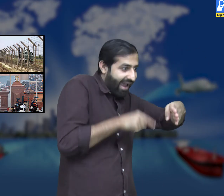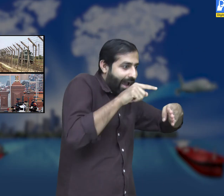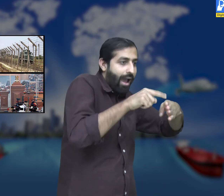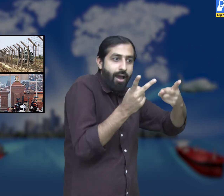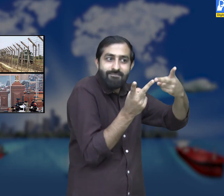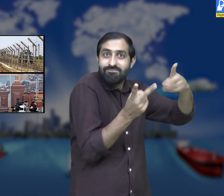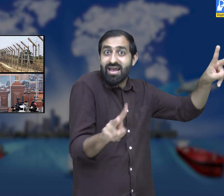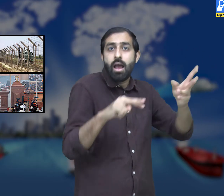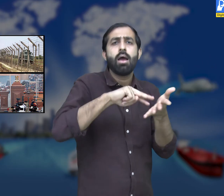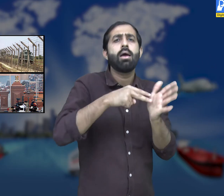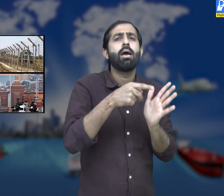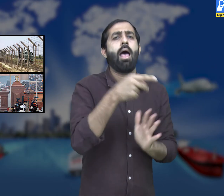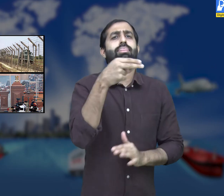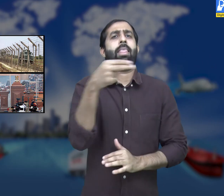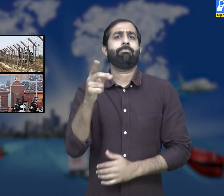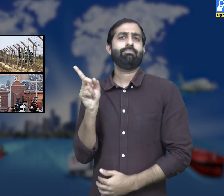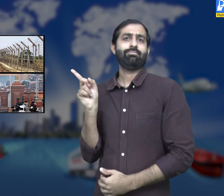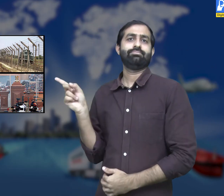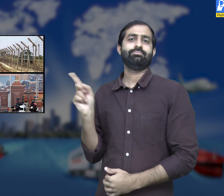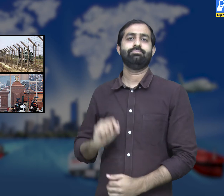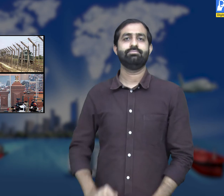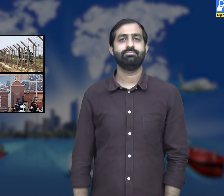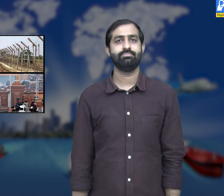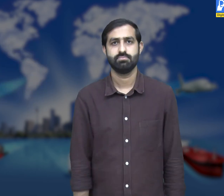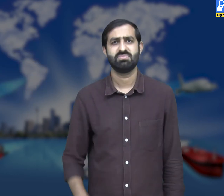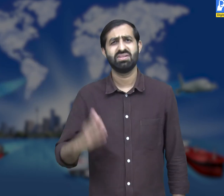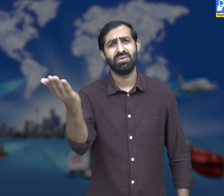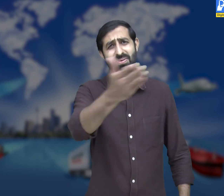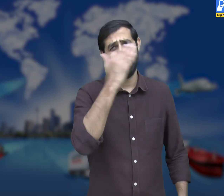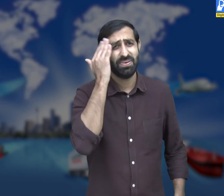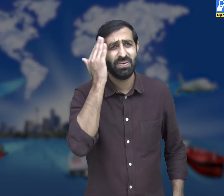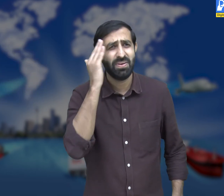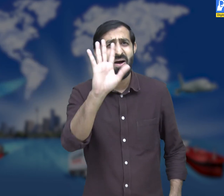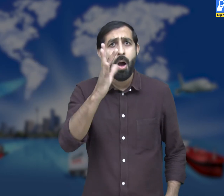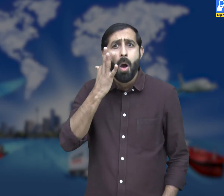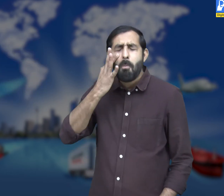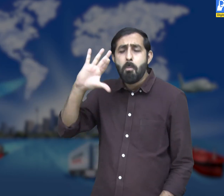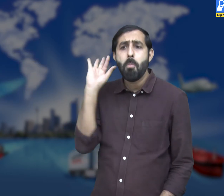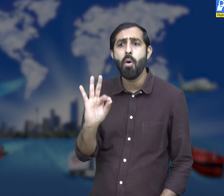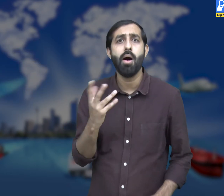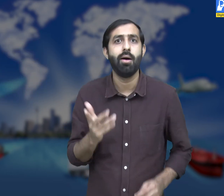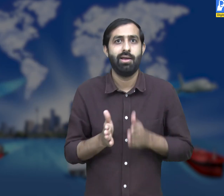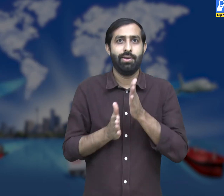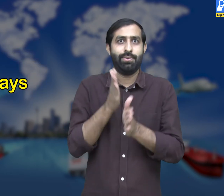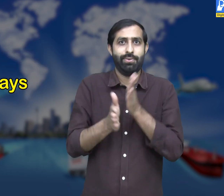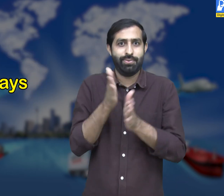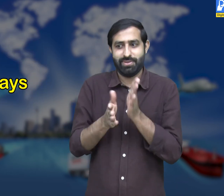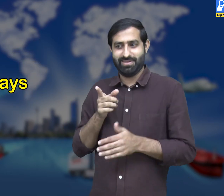manner. So this is a border between India and Pakistan. As you all know that railways are an important